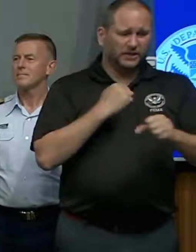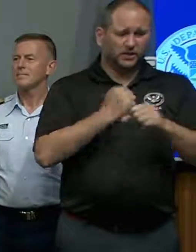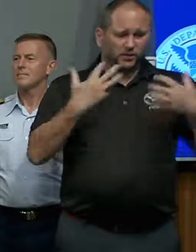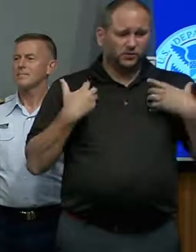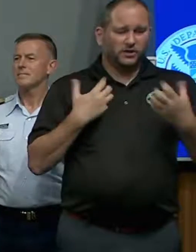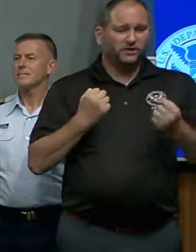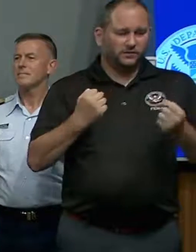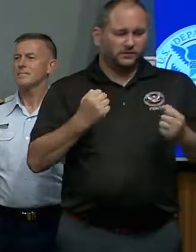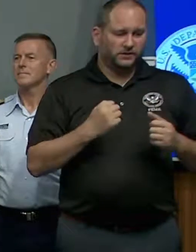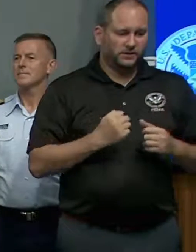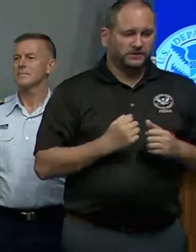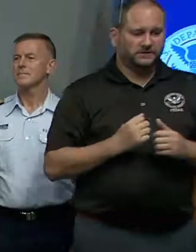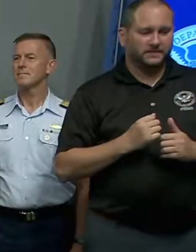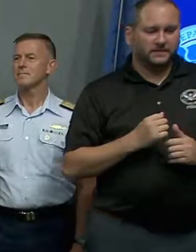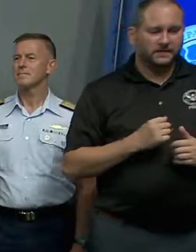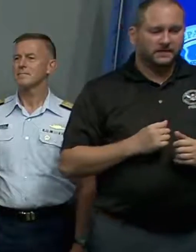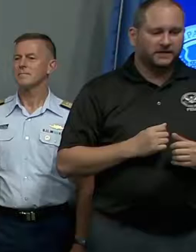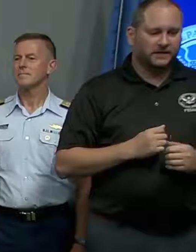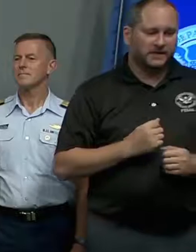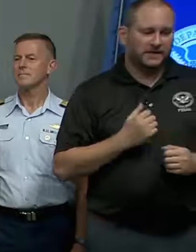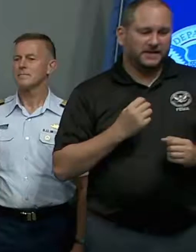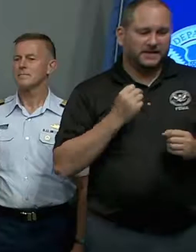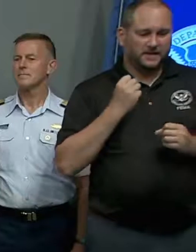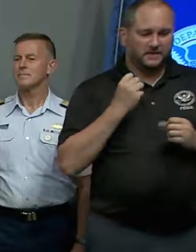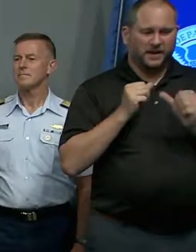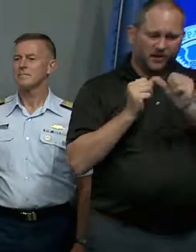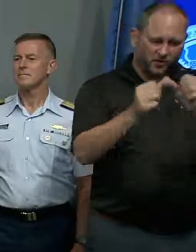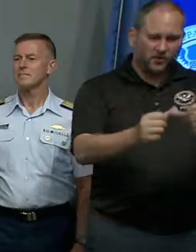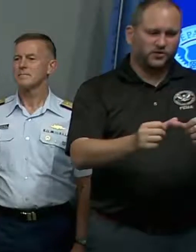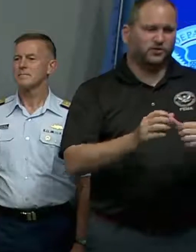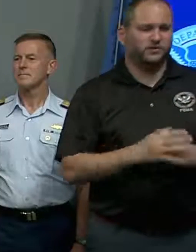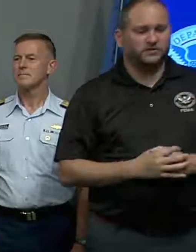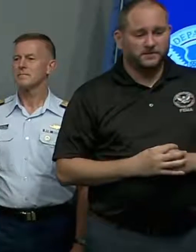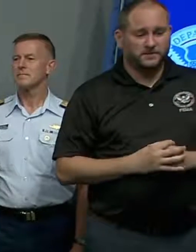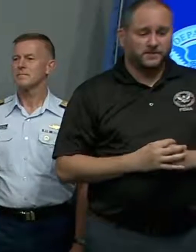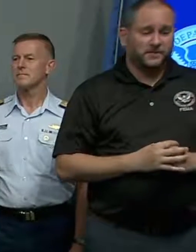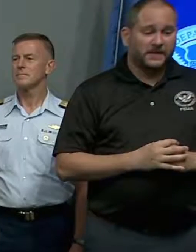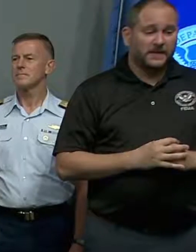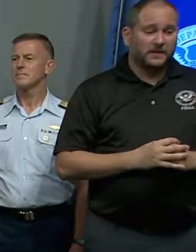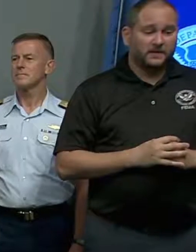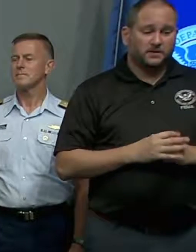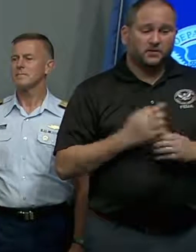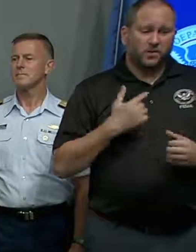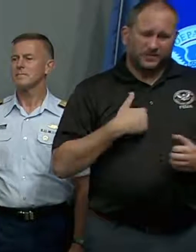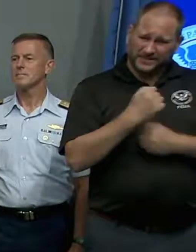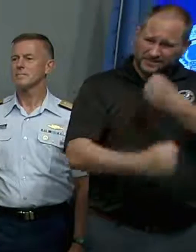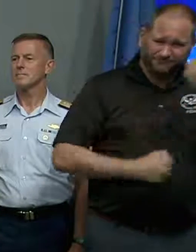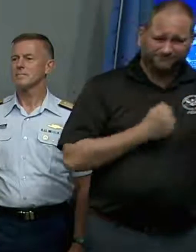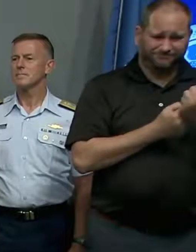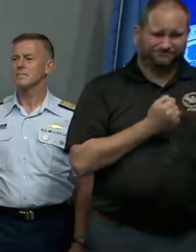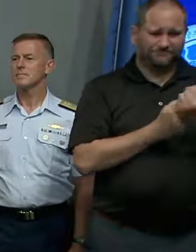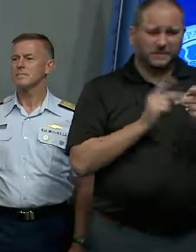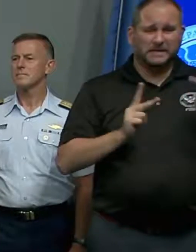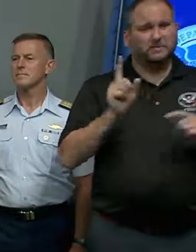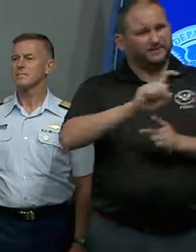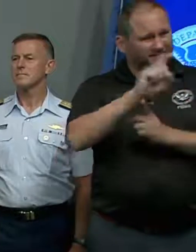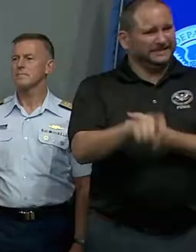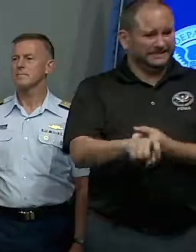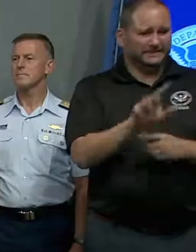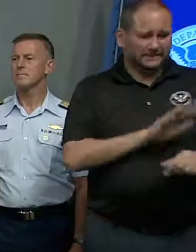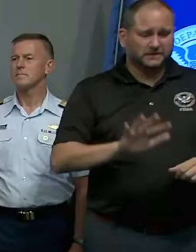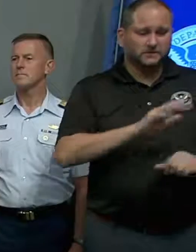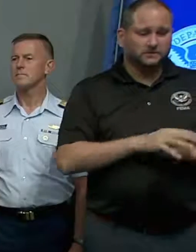federal government is in this for the long haul. We will continue to support the people of Texas as long as it is